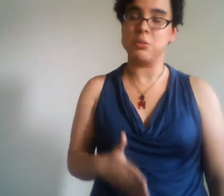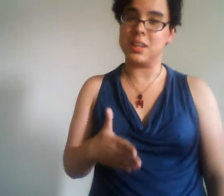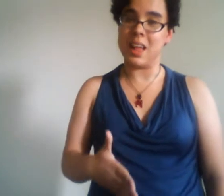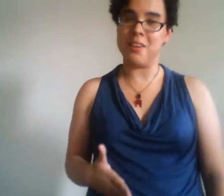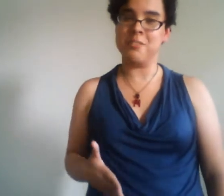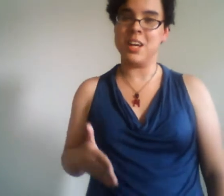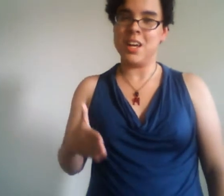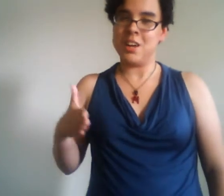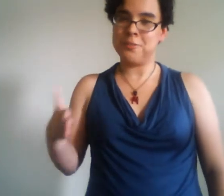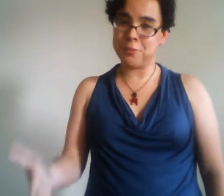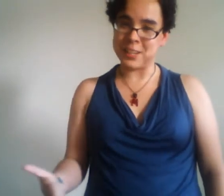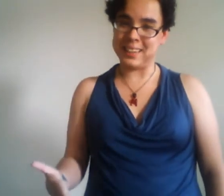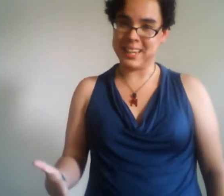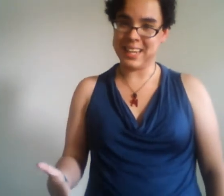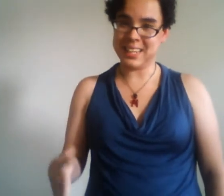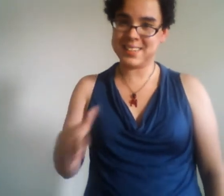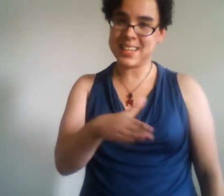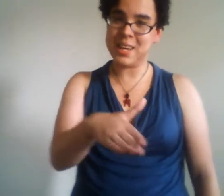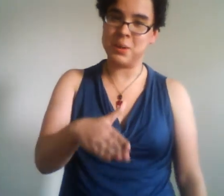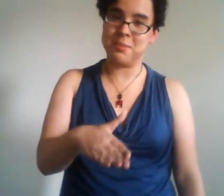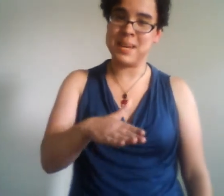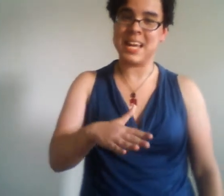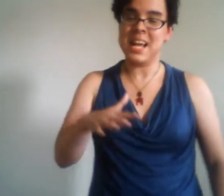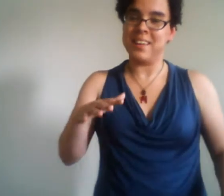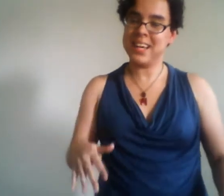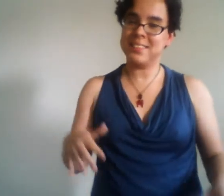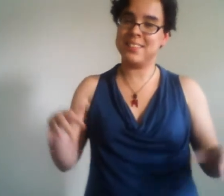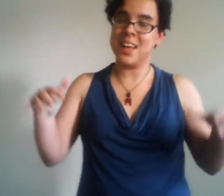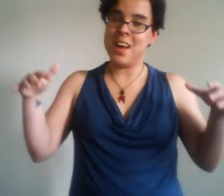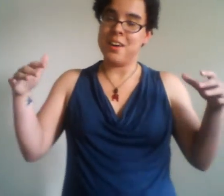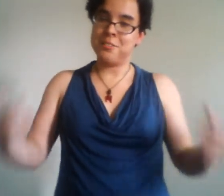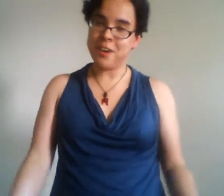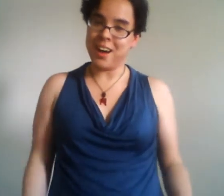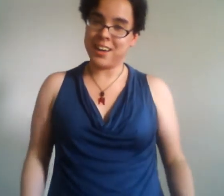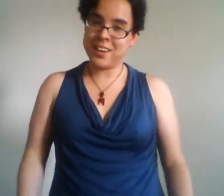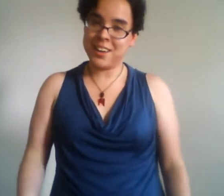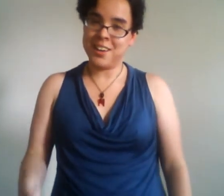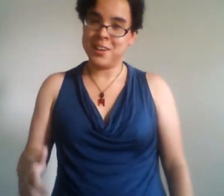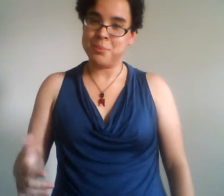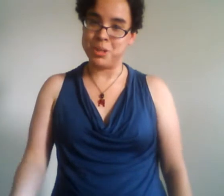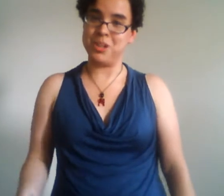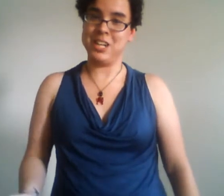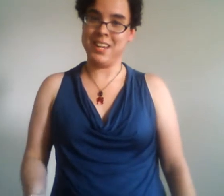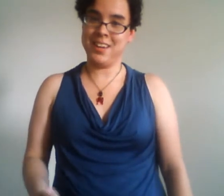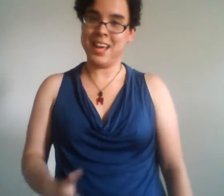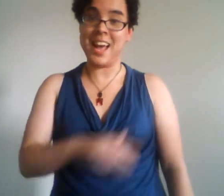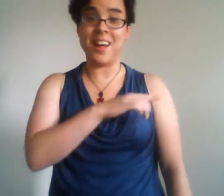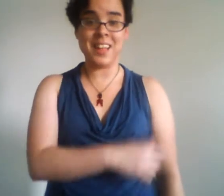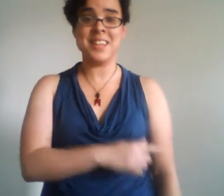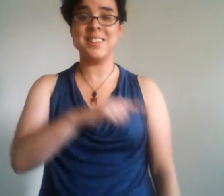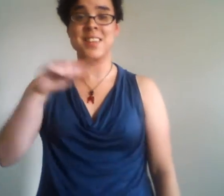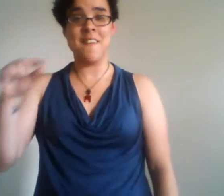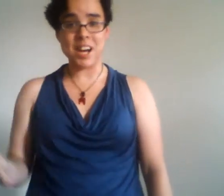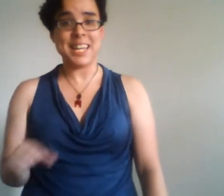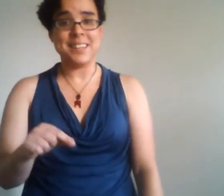love freely say it with me let's fuck purity and cleanse fucking